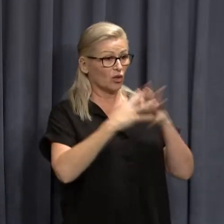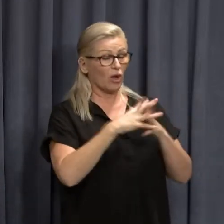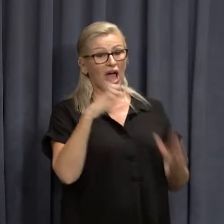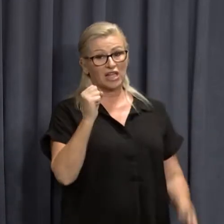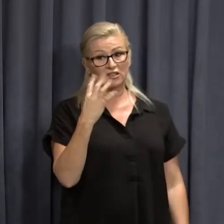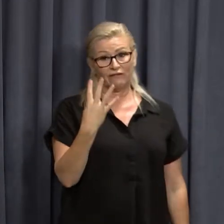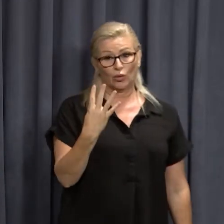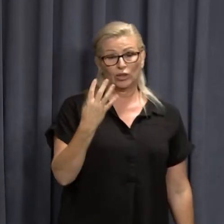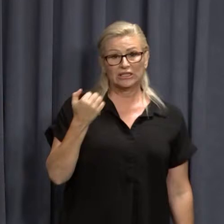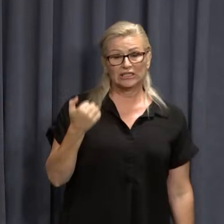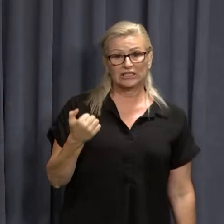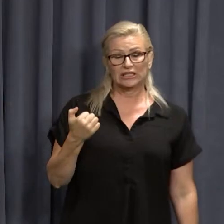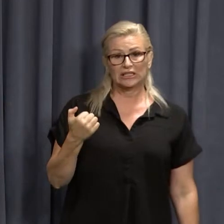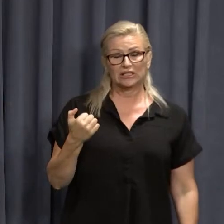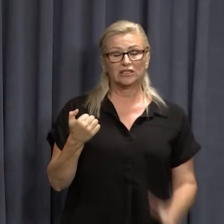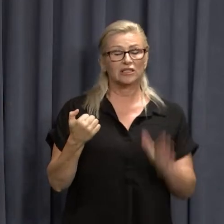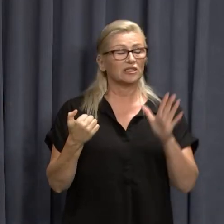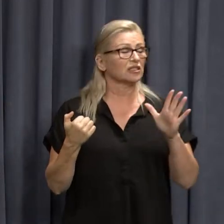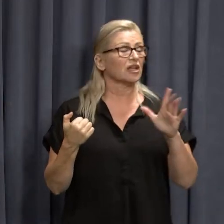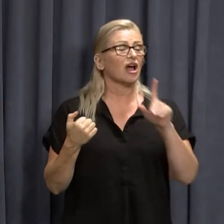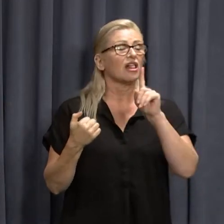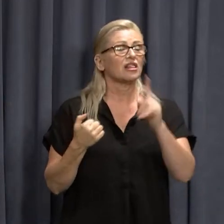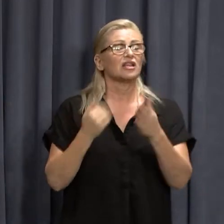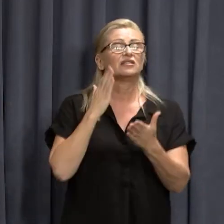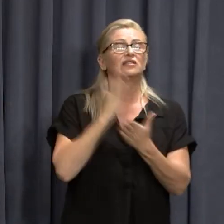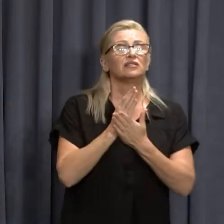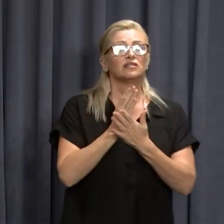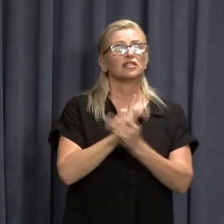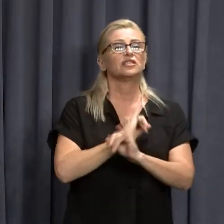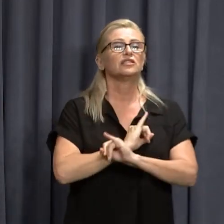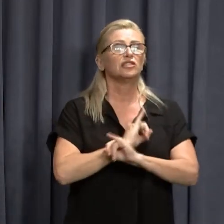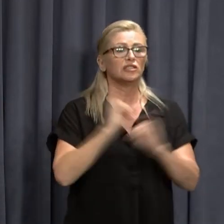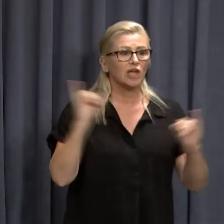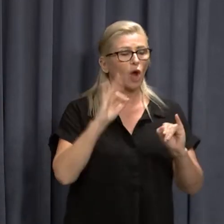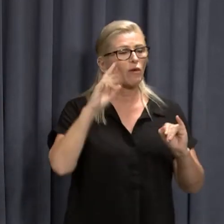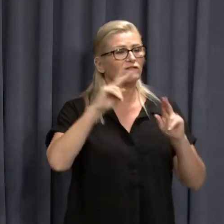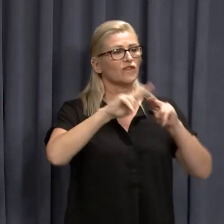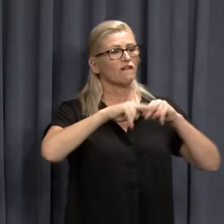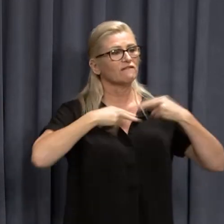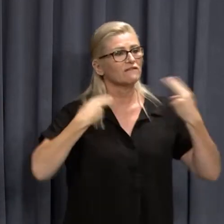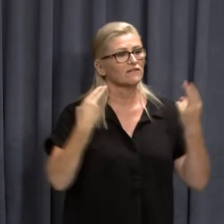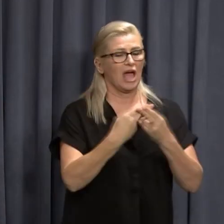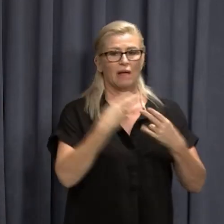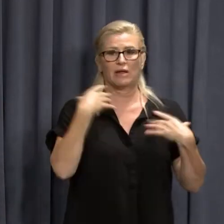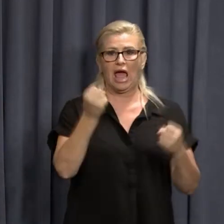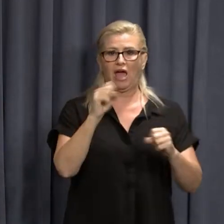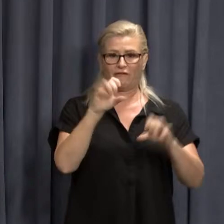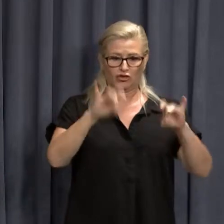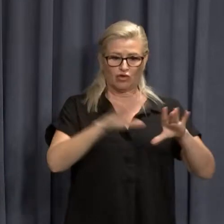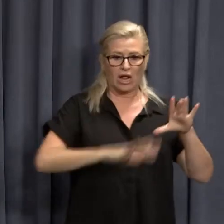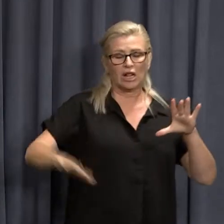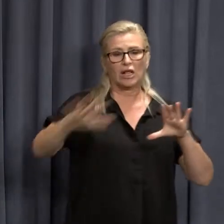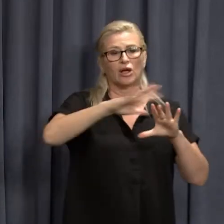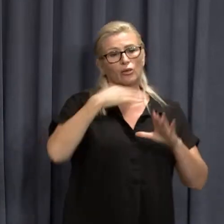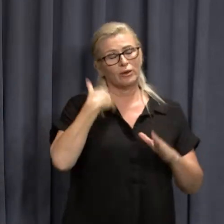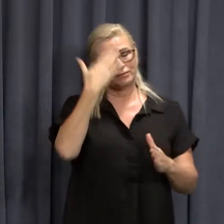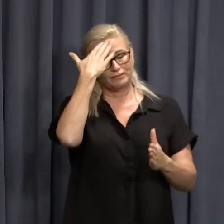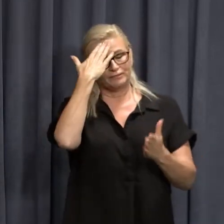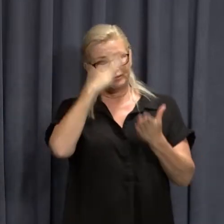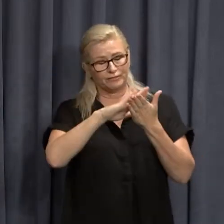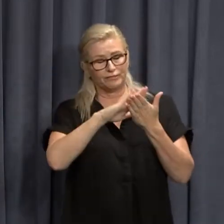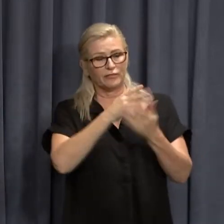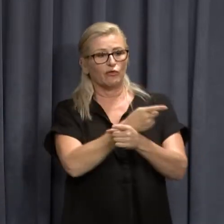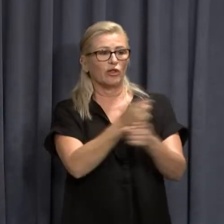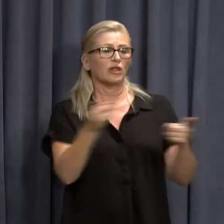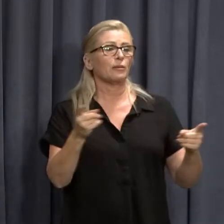alone. This is absolutely devastating news for so many families across the country. Our thoughts are with them. It's a